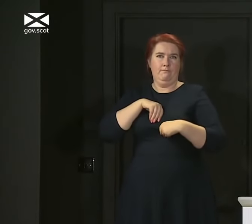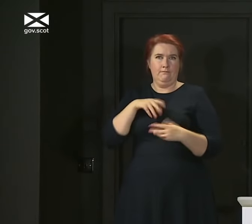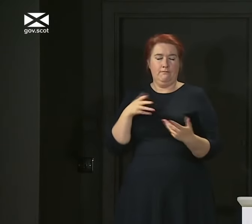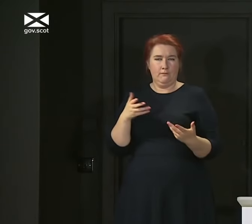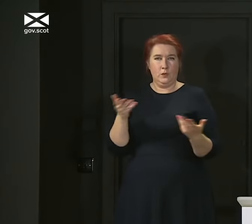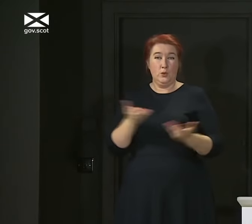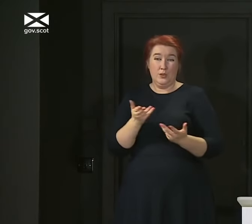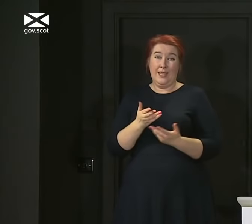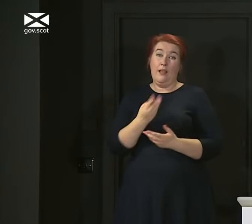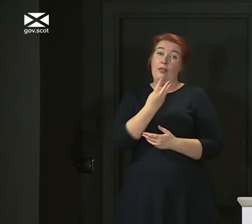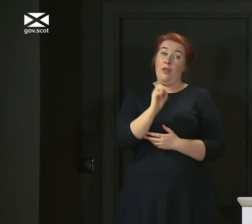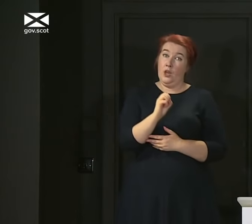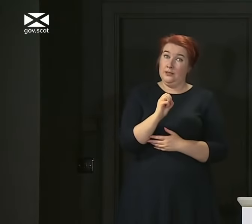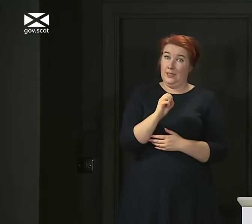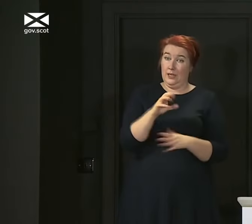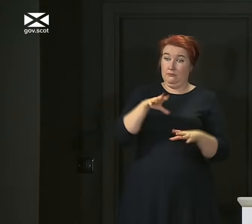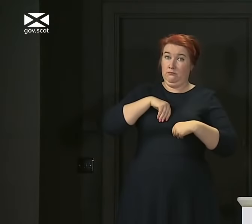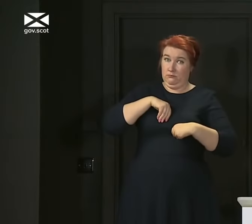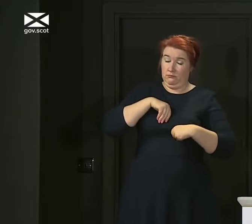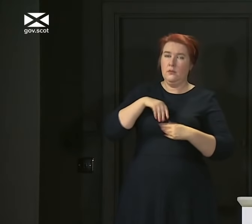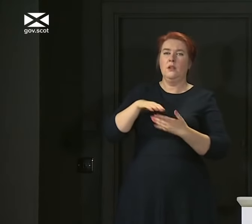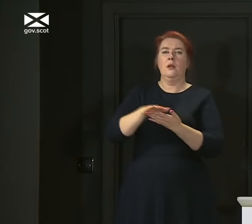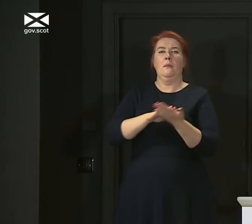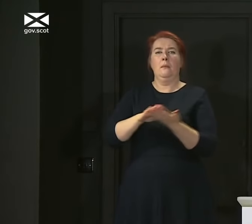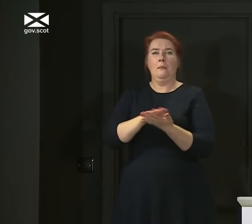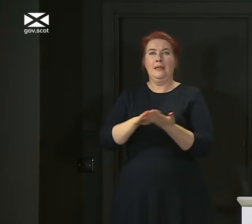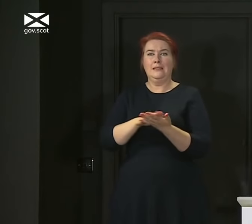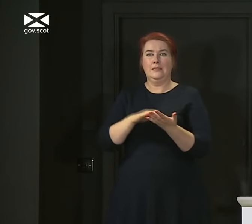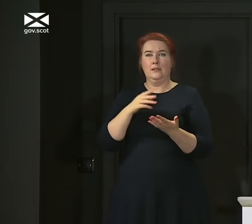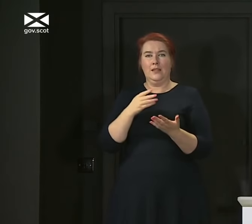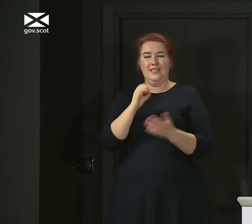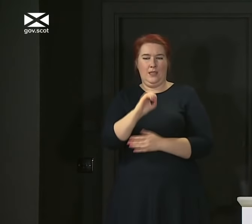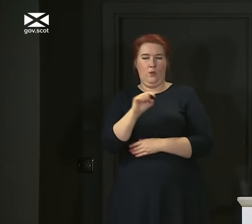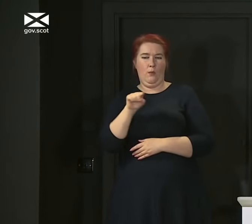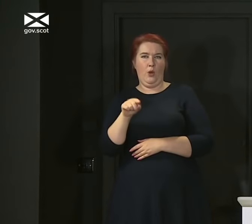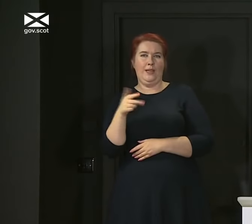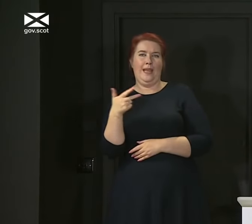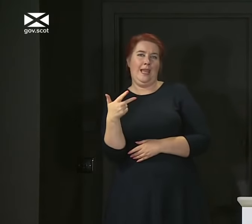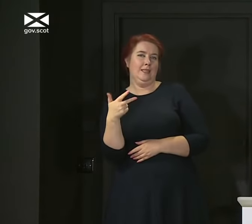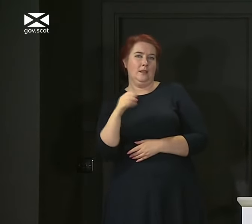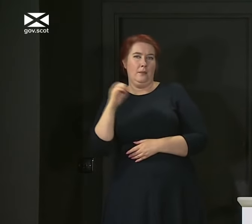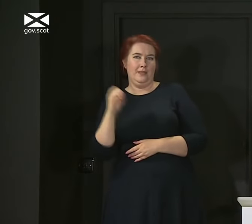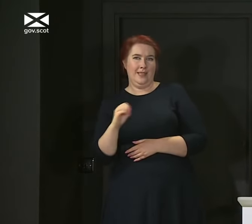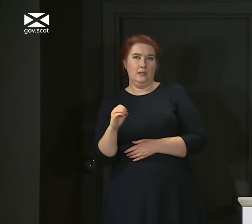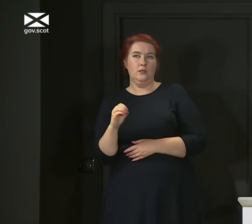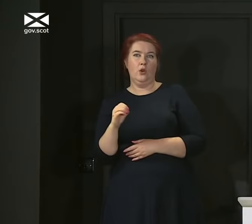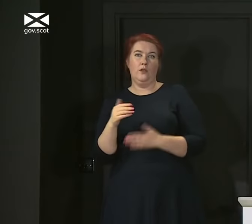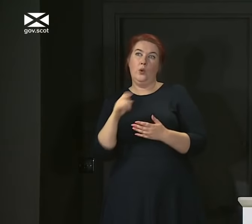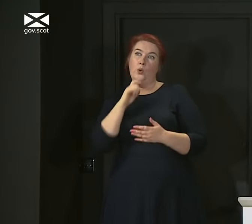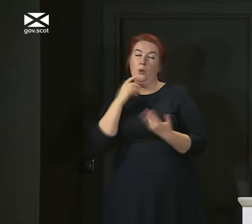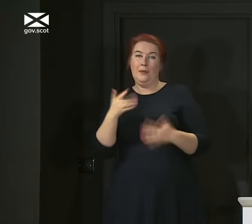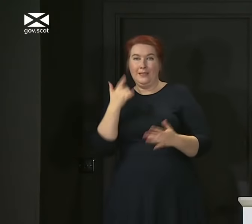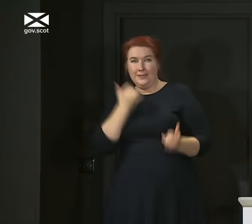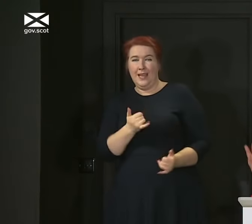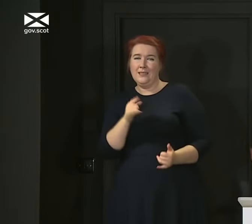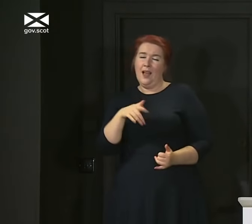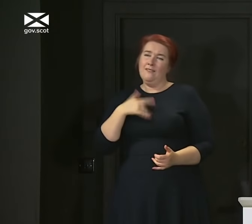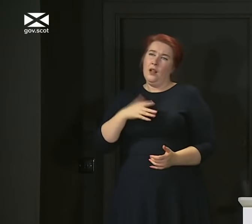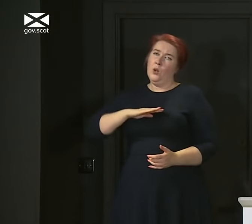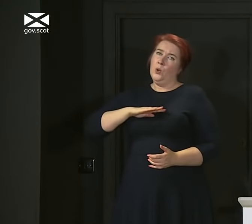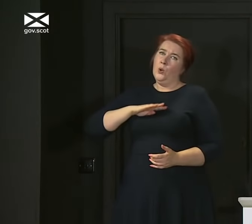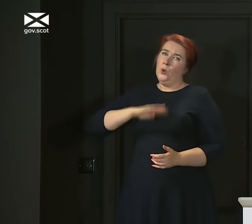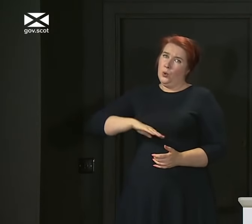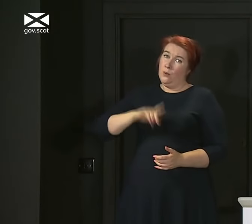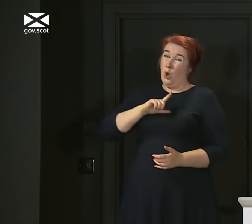cases is 0.8% of the newly tested people. And that gives me a degree of assurance because the